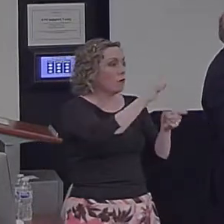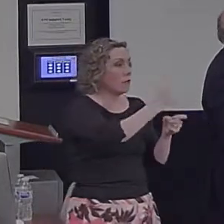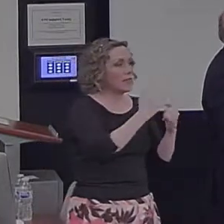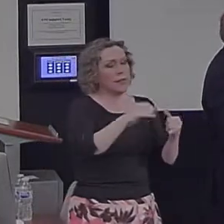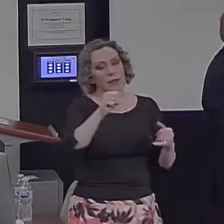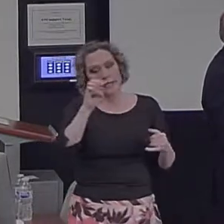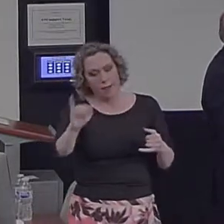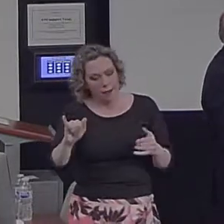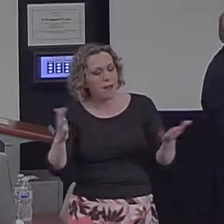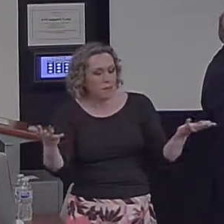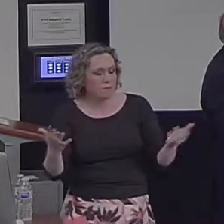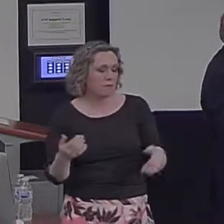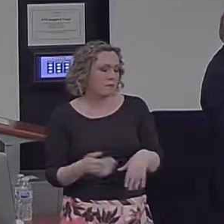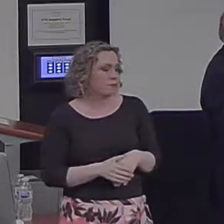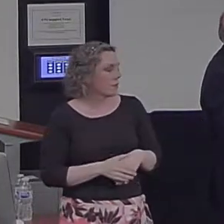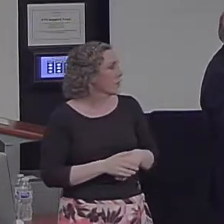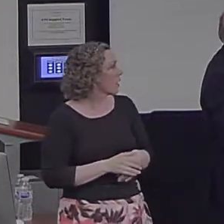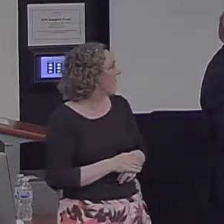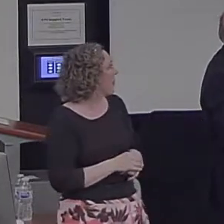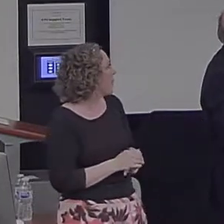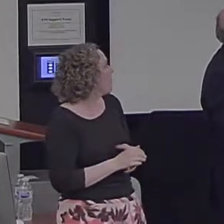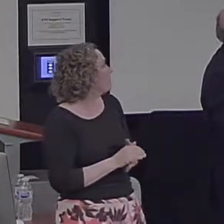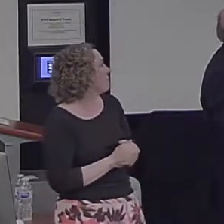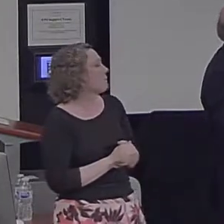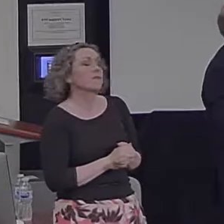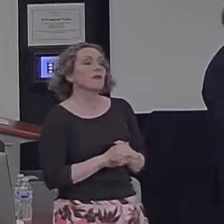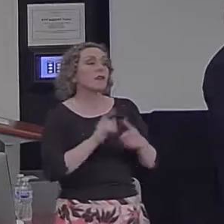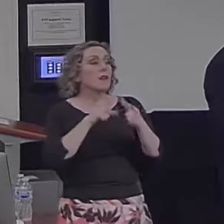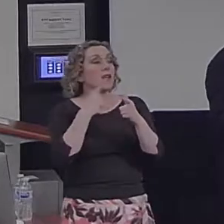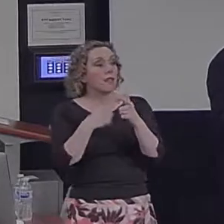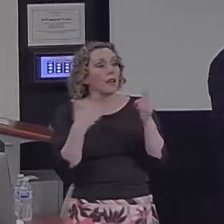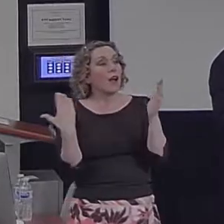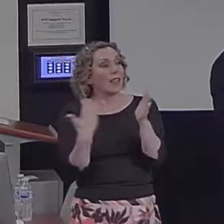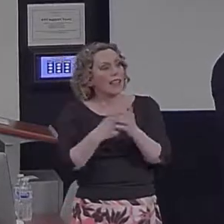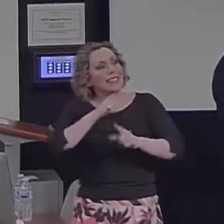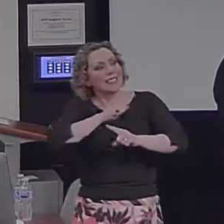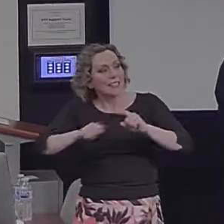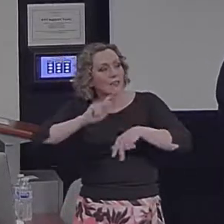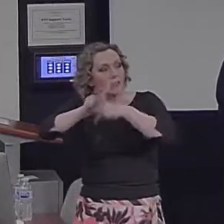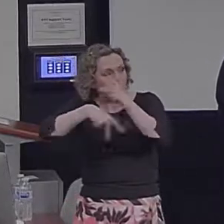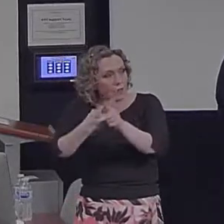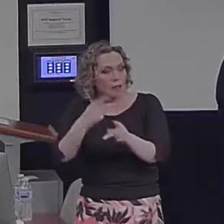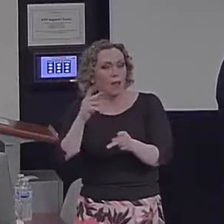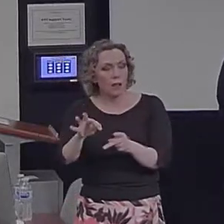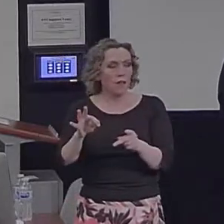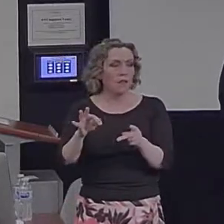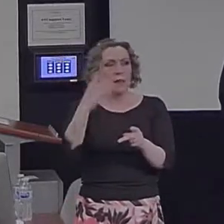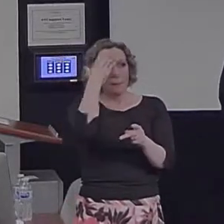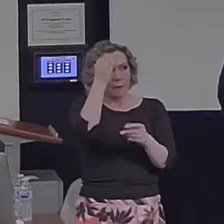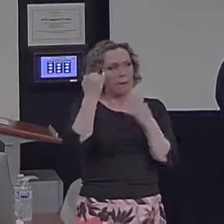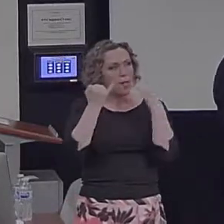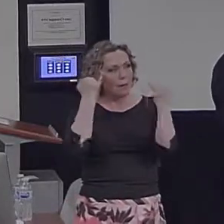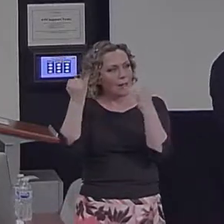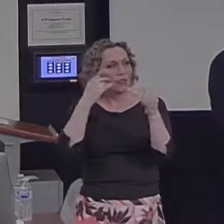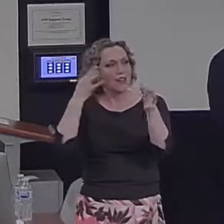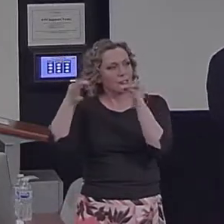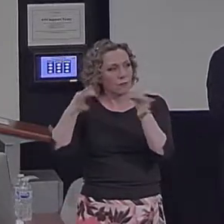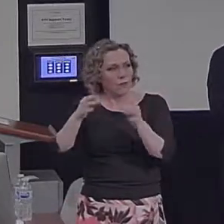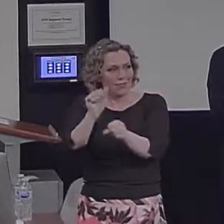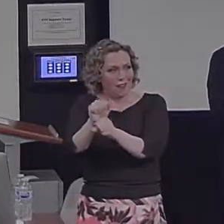If you did control first, now you do specificity. And then you go on and do different versions of the memory imagination and description tasks I'm